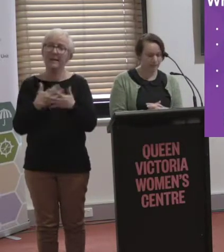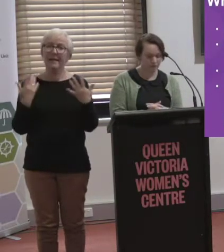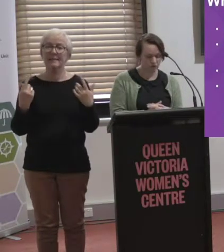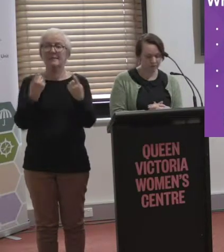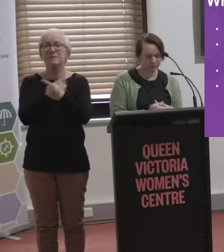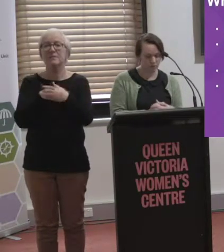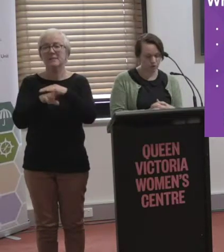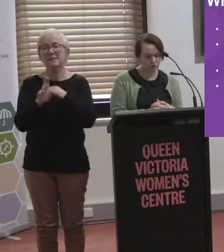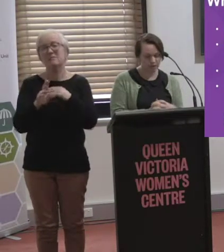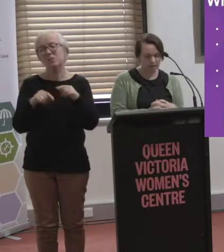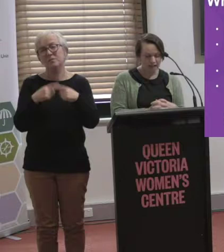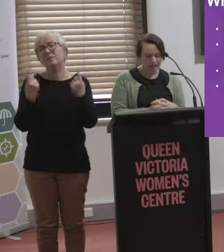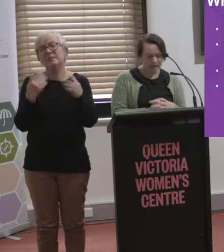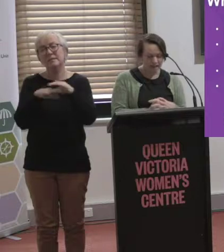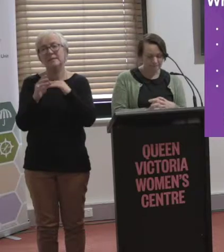area of public transport.